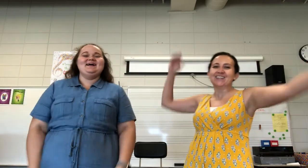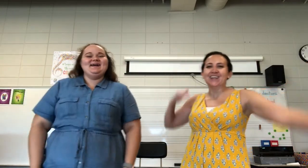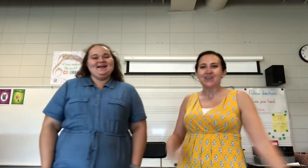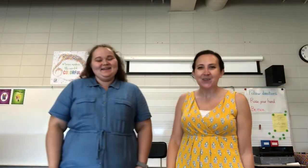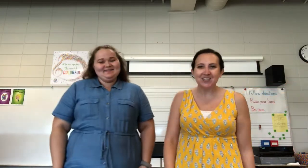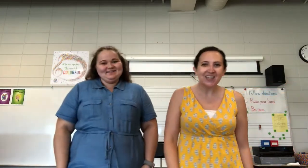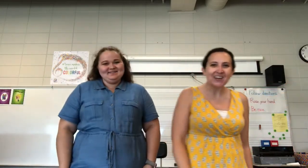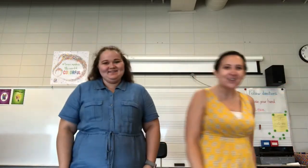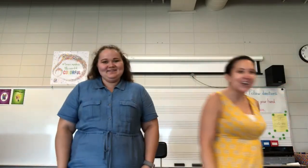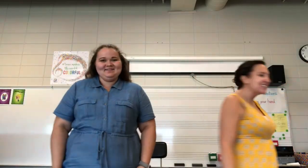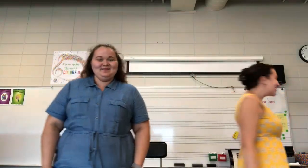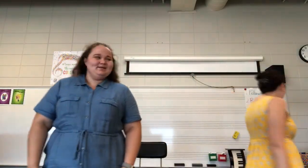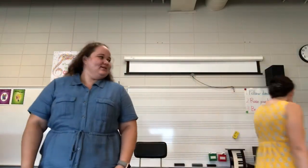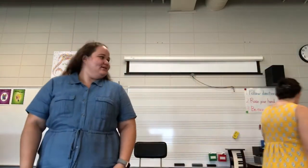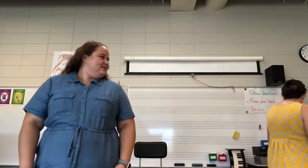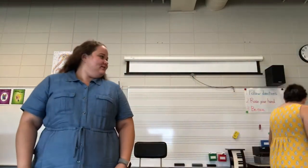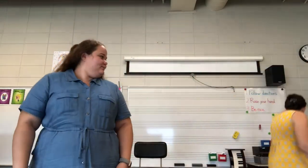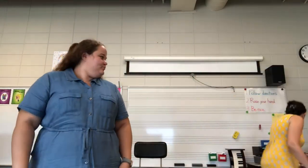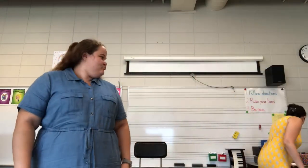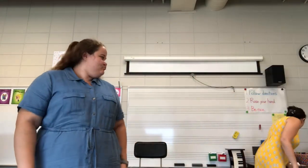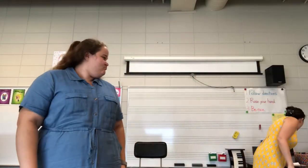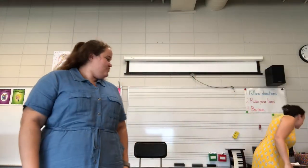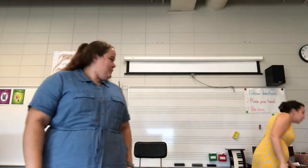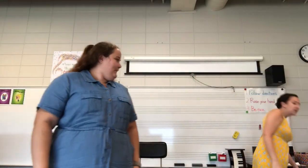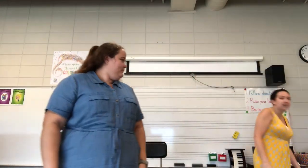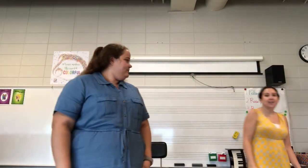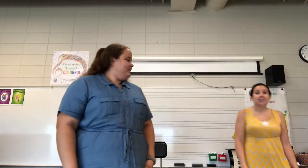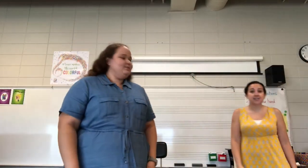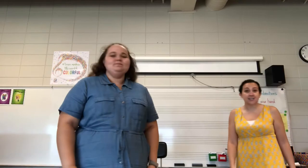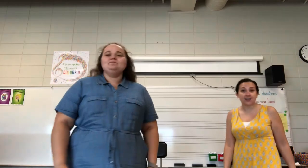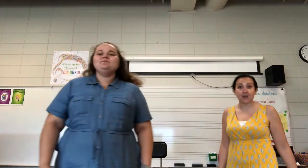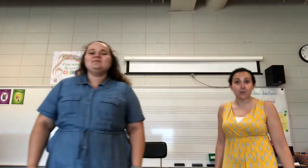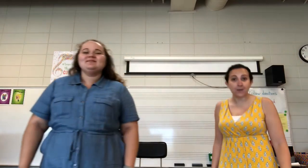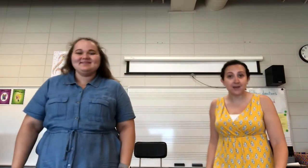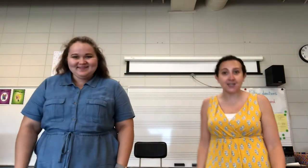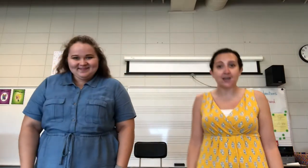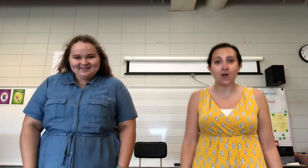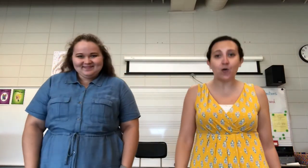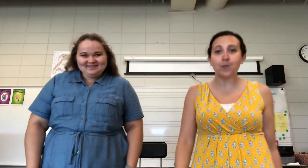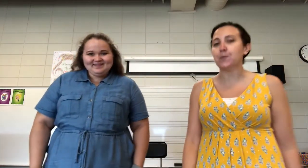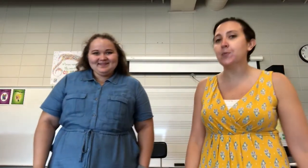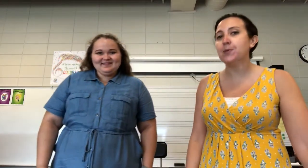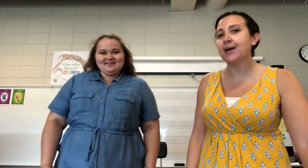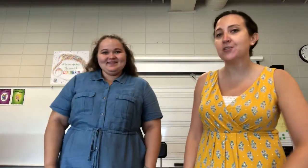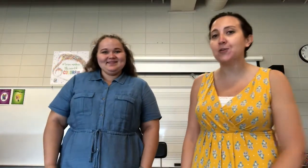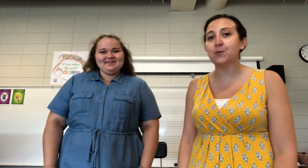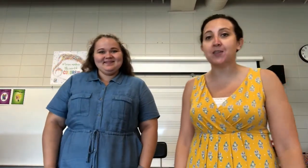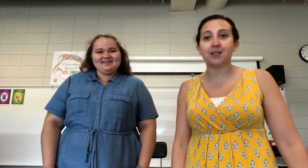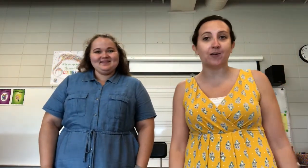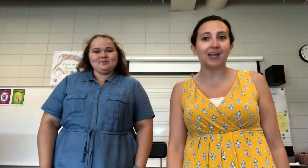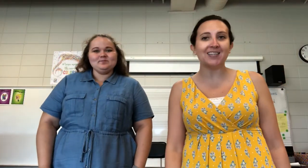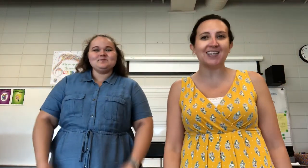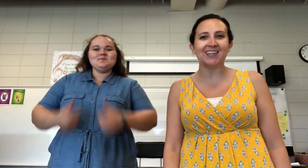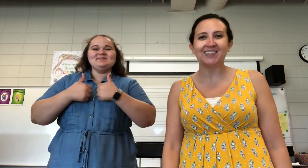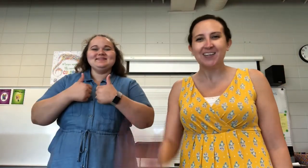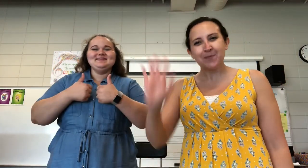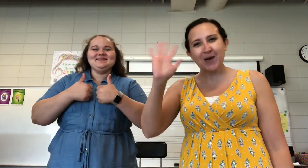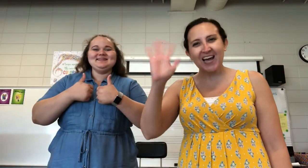Wasn't that a great song? I hope you will. Sing along with us at home and we'll be back soon with another lesson. Bye! Bye!